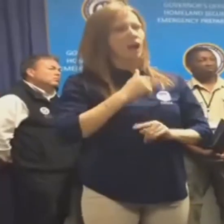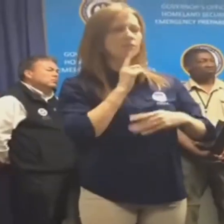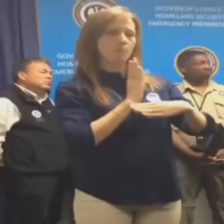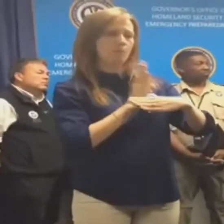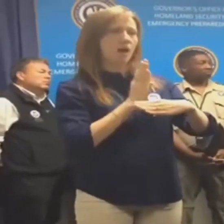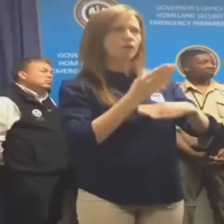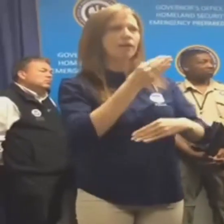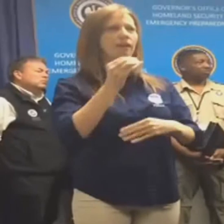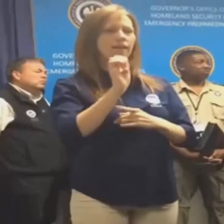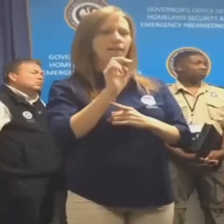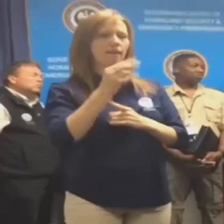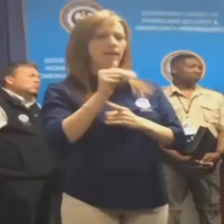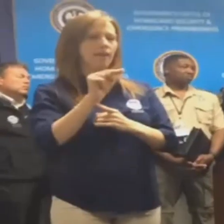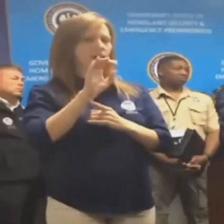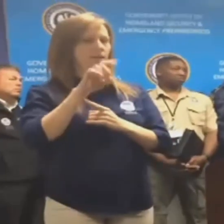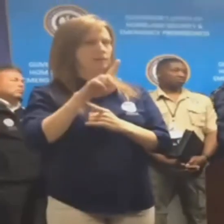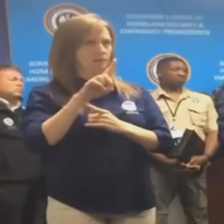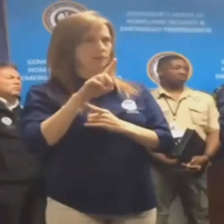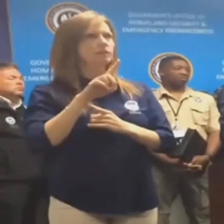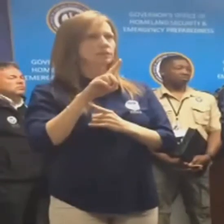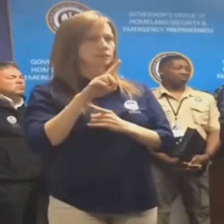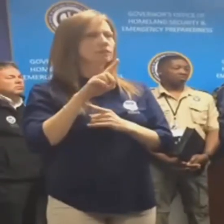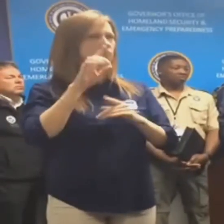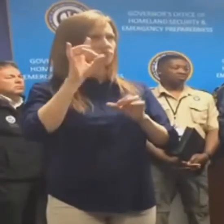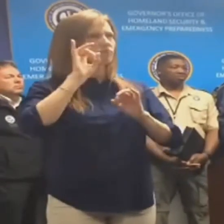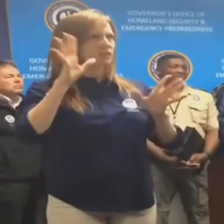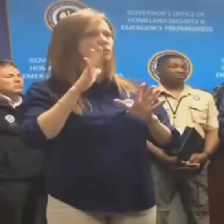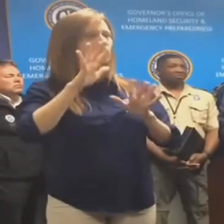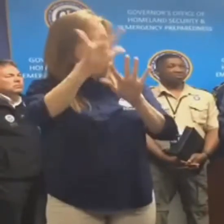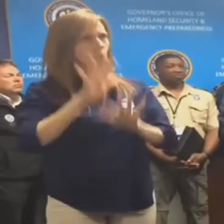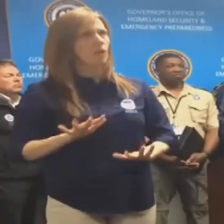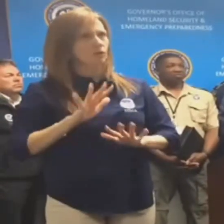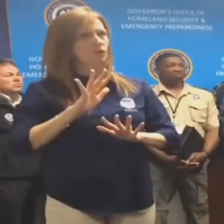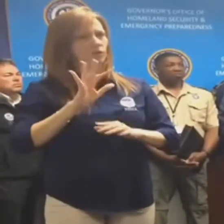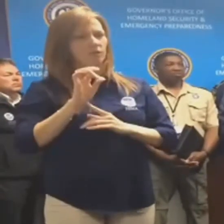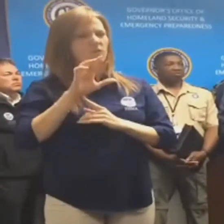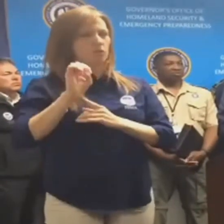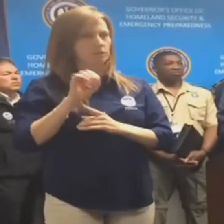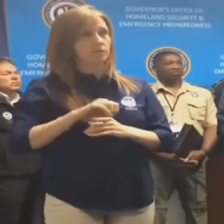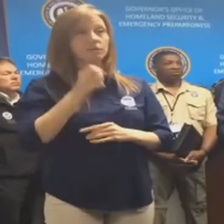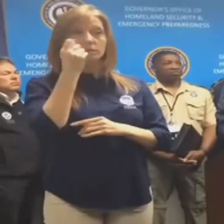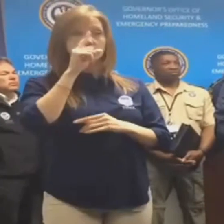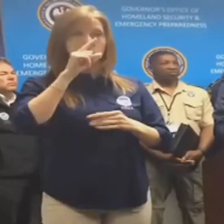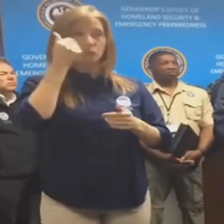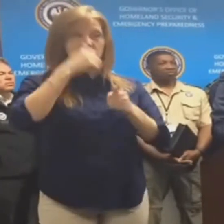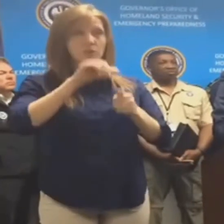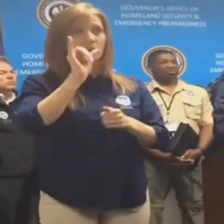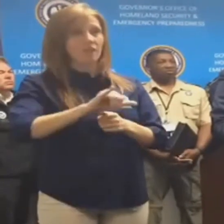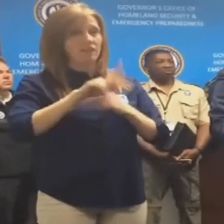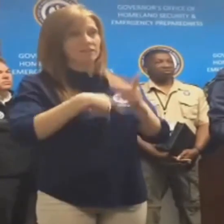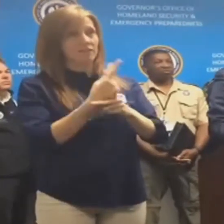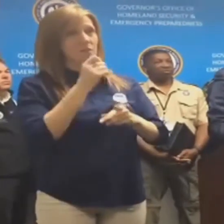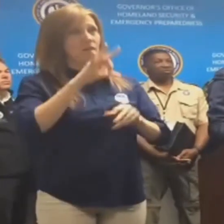The southern portion of the state remains under a moderate and enhanced risk for severe weather as well. So keep in mind